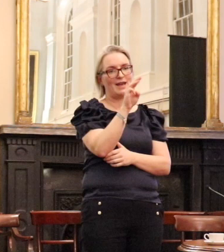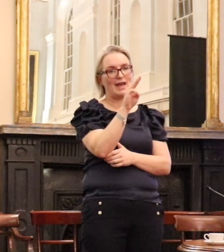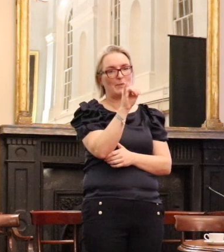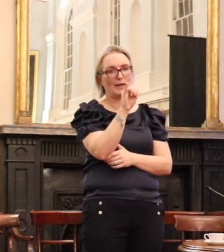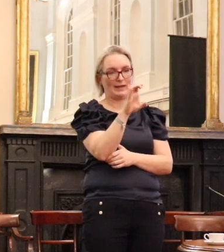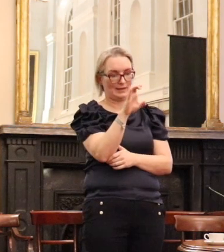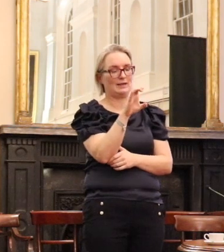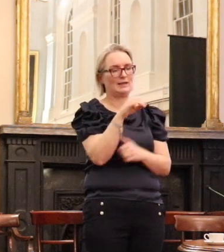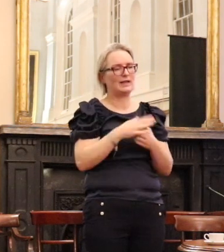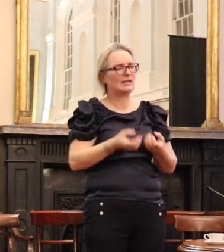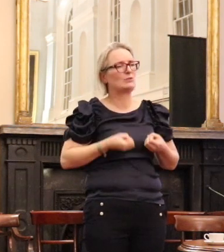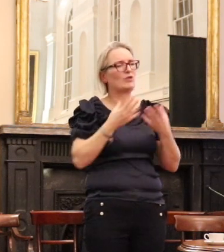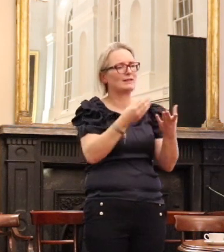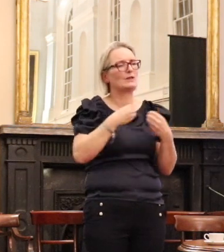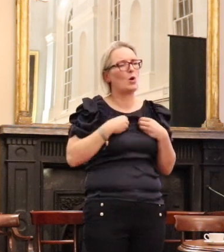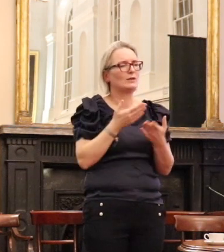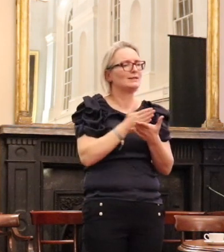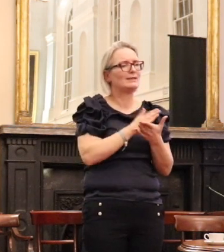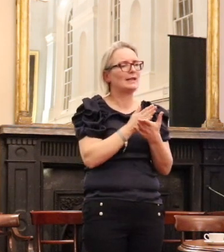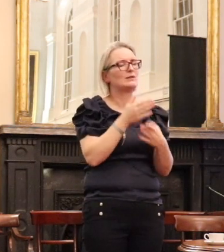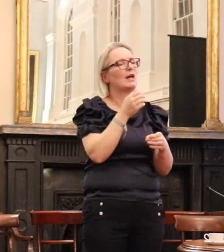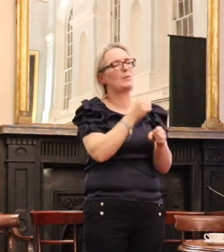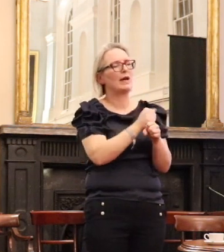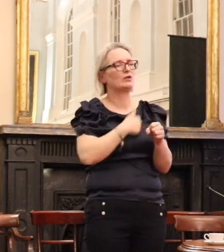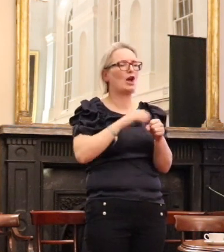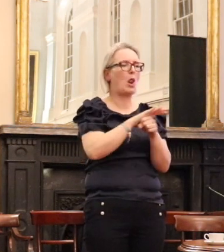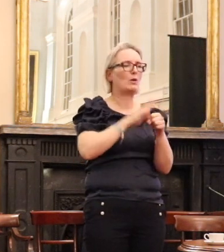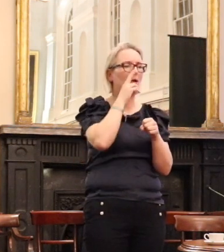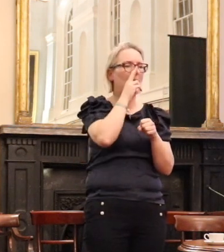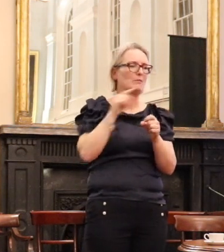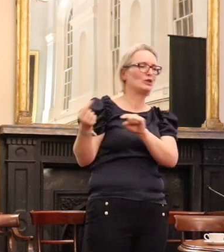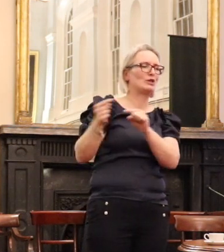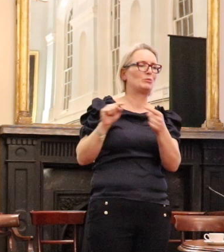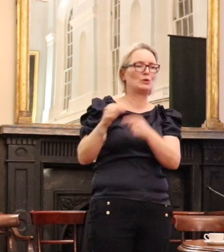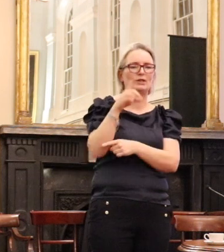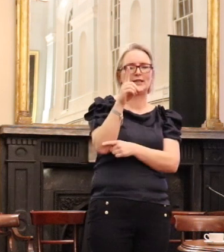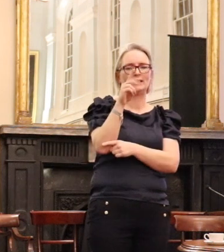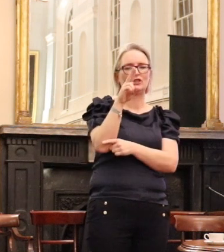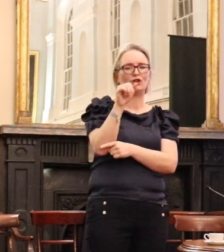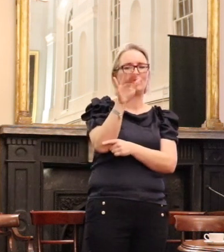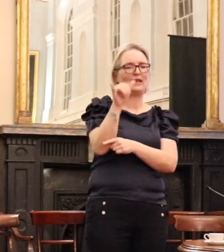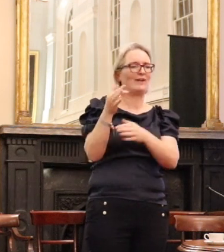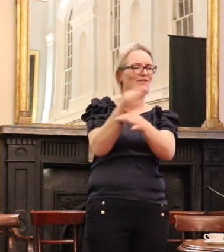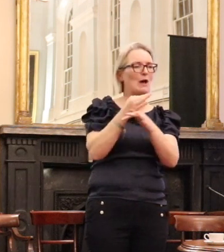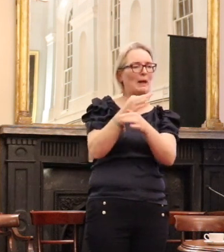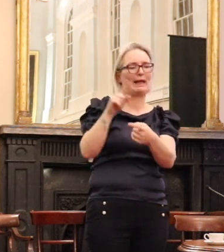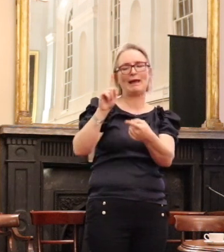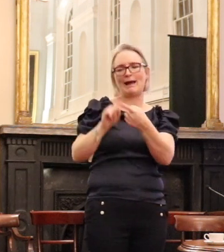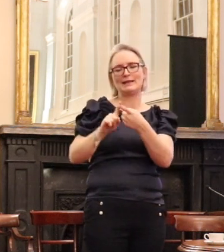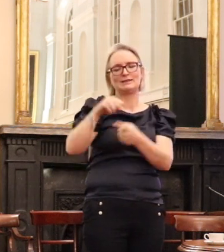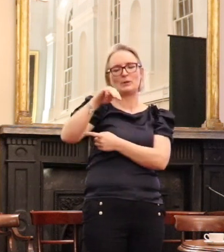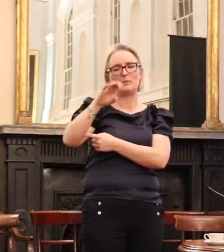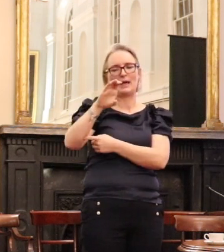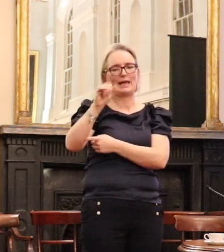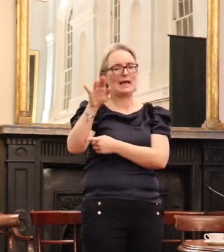where he expresses his thoughts about writing about the local neighbourhood between the Duffins and the Caves over a sliver of land